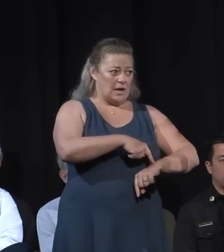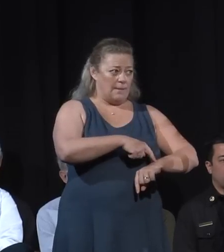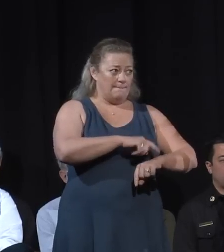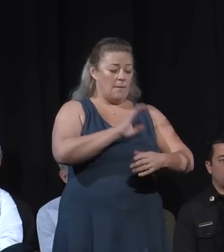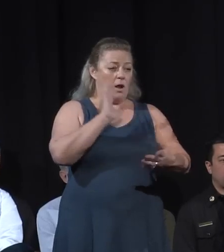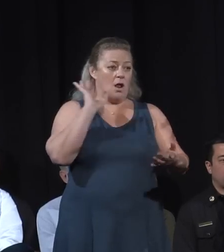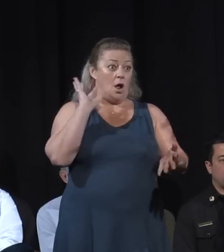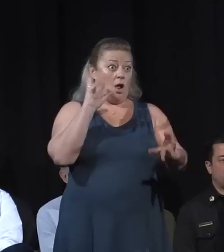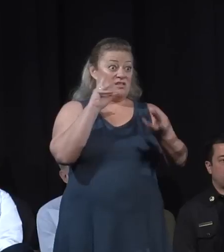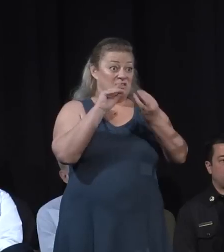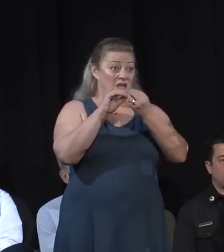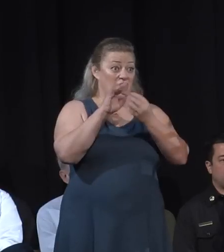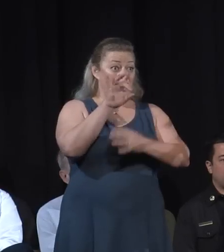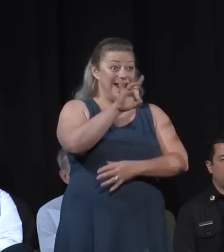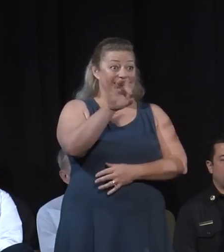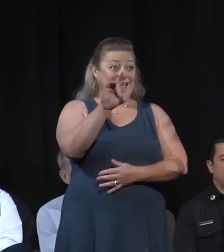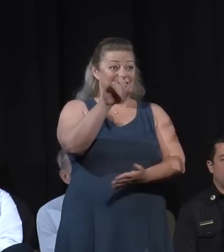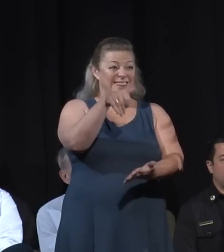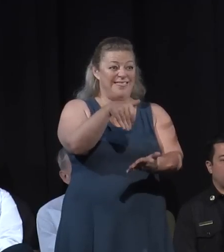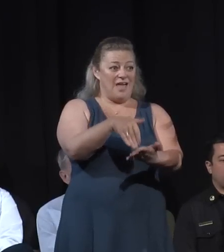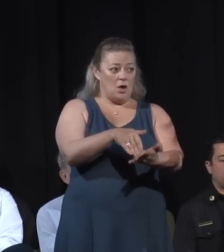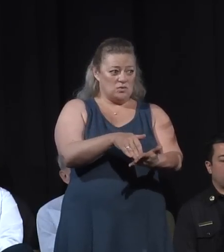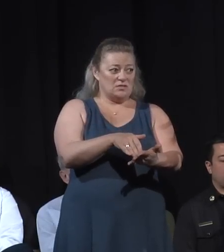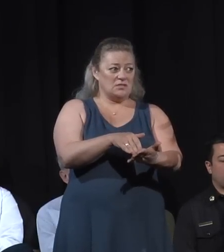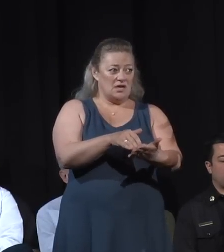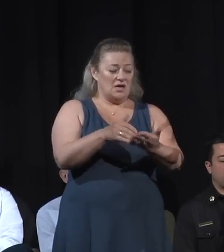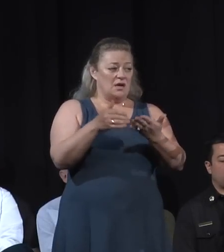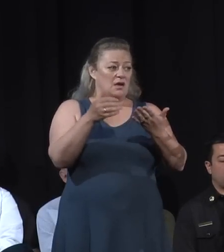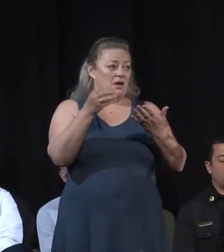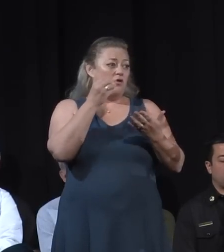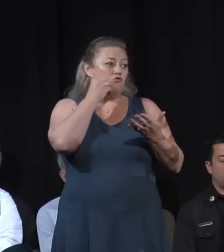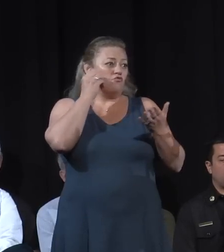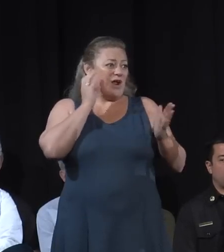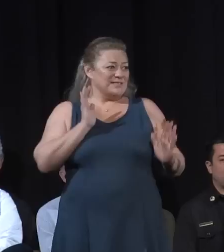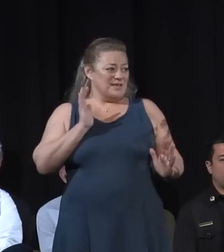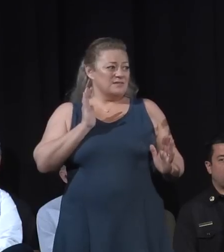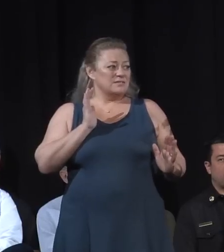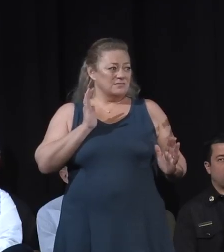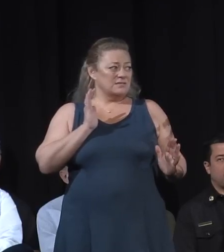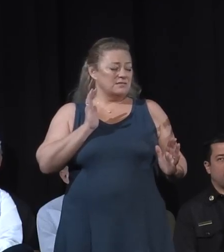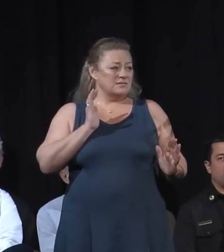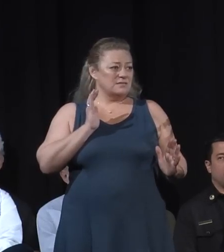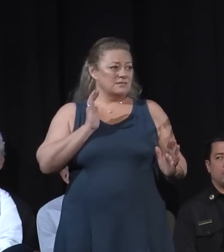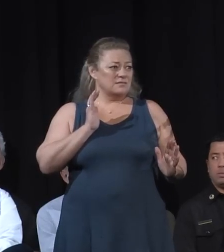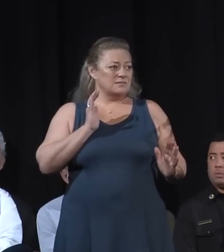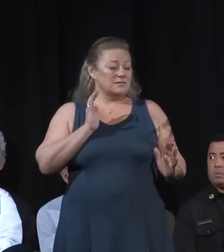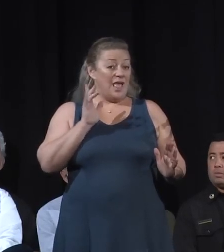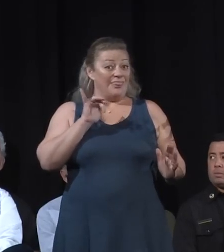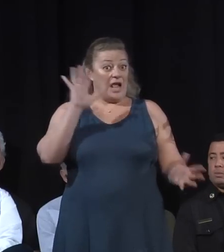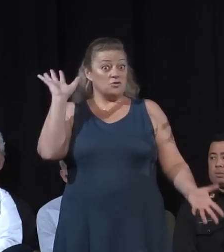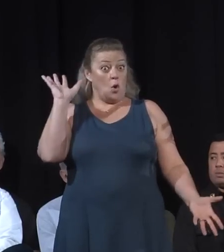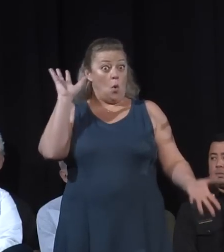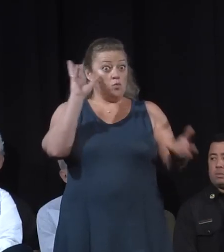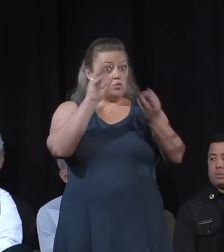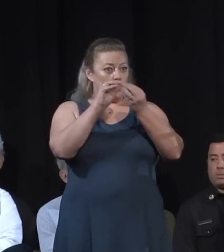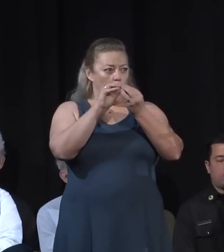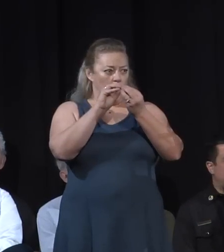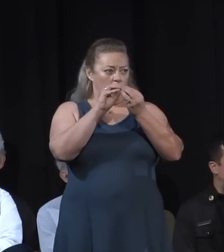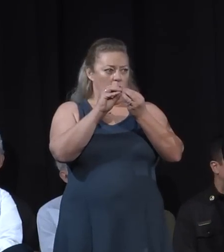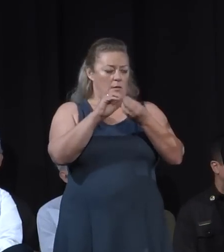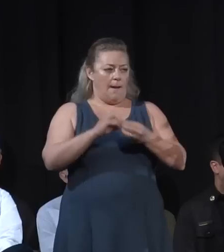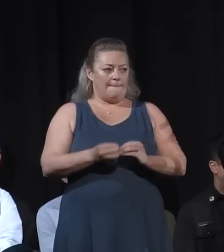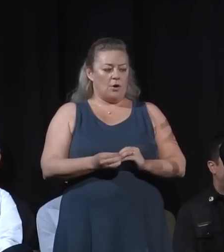,000 residents. Now that is not a current number, that is a total number. And I'll close with this.